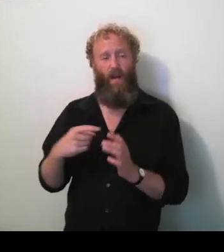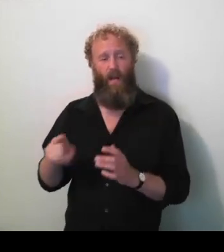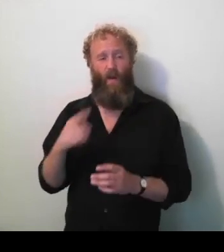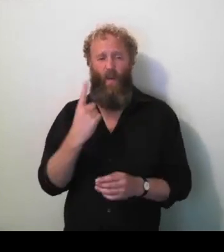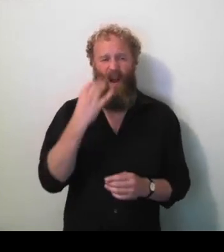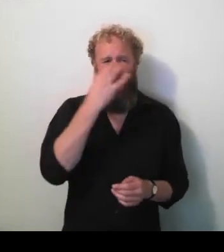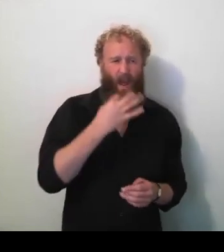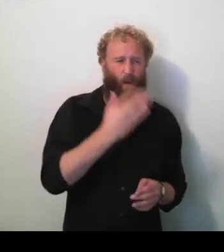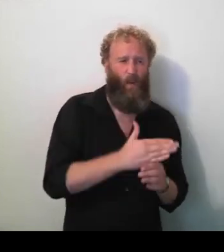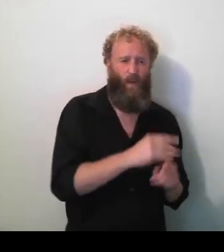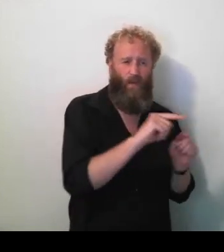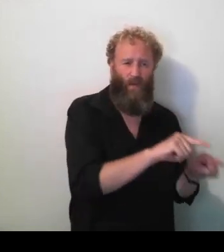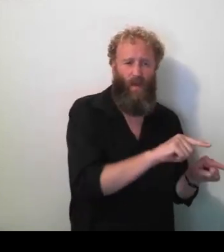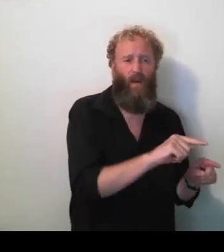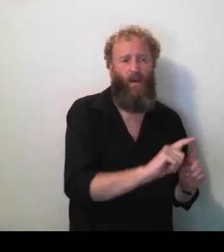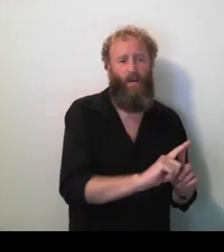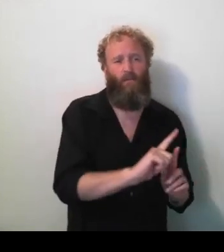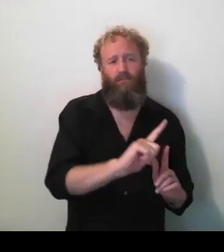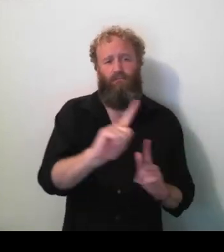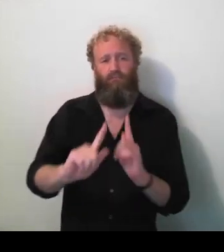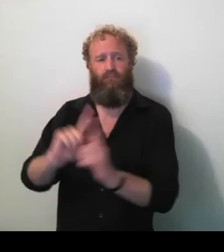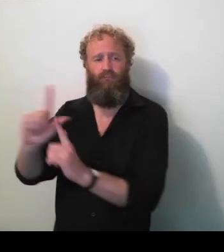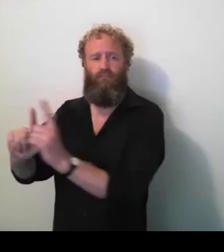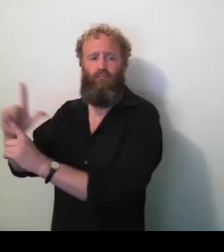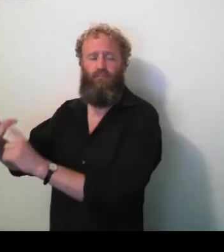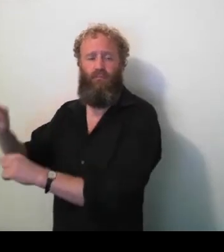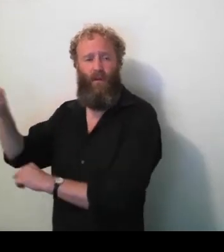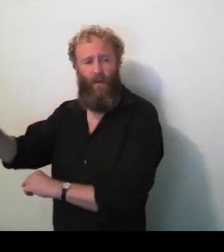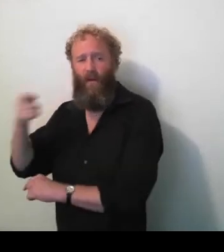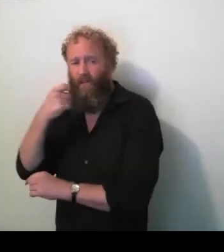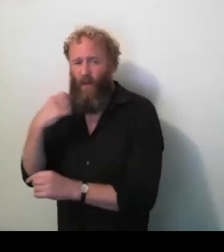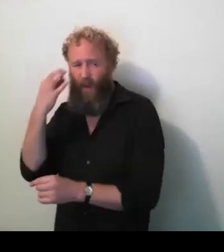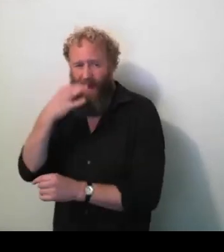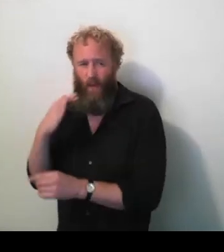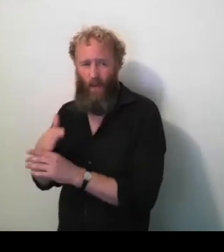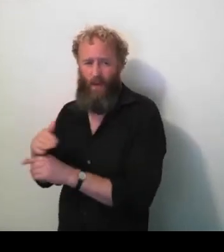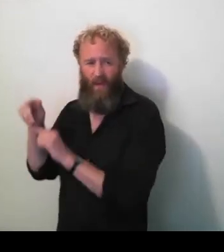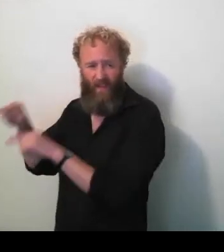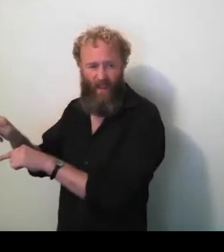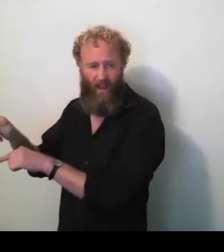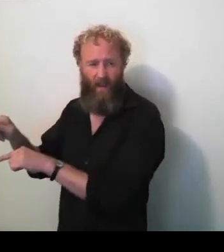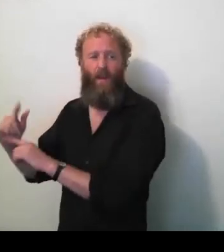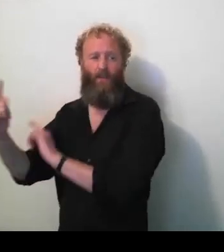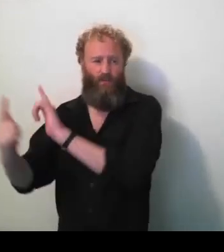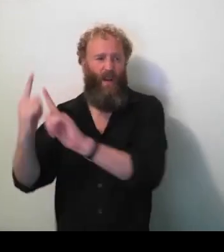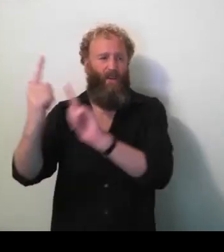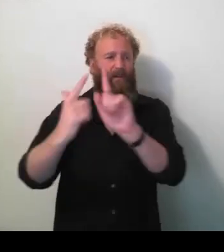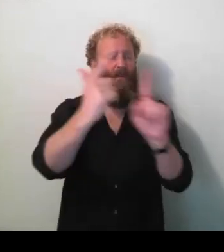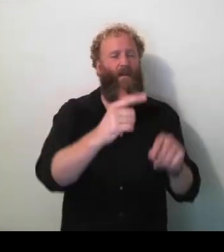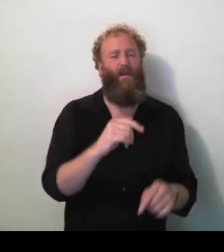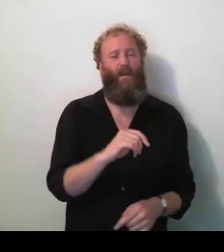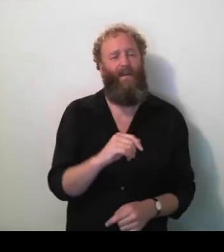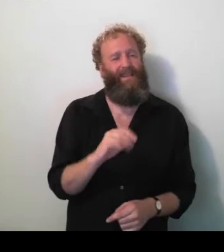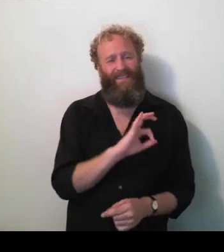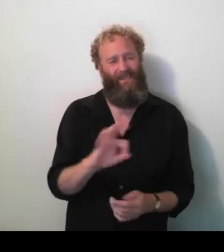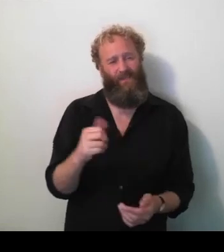And then there might be a few hours in the afternoon. And really, it's not economic for them to work because nobody looks at it from their point of